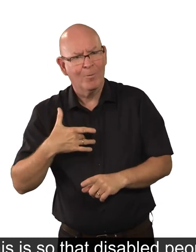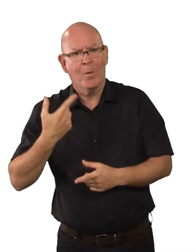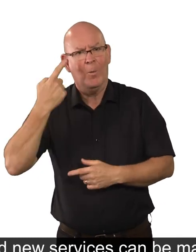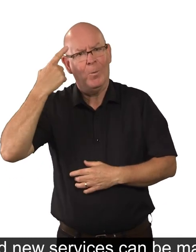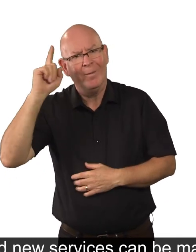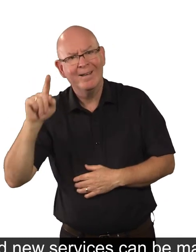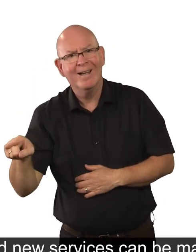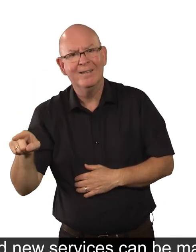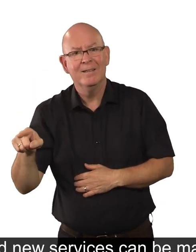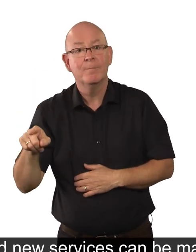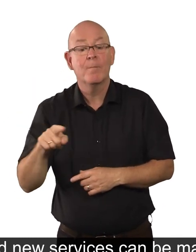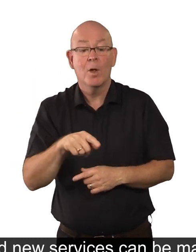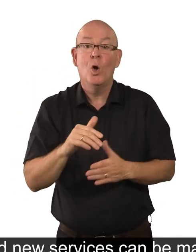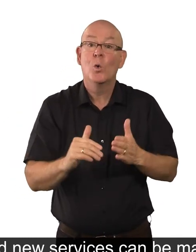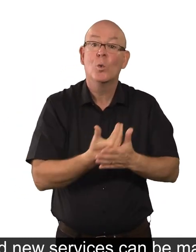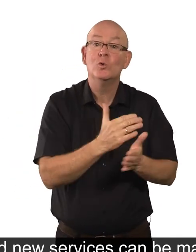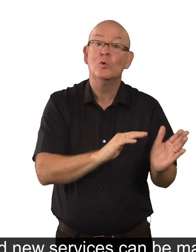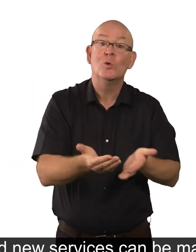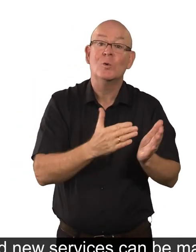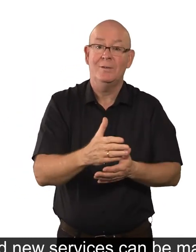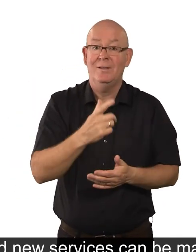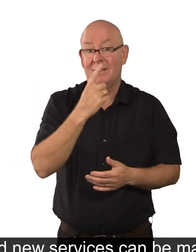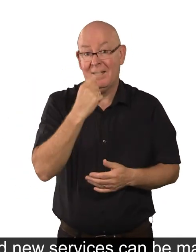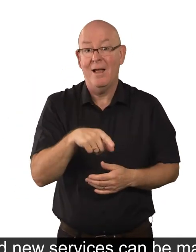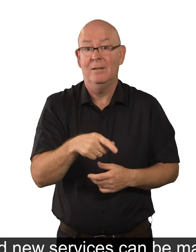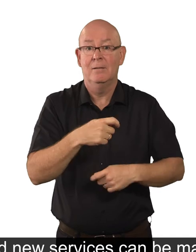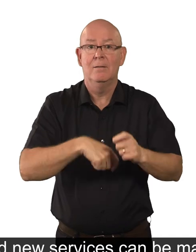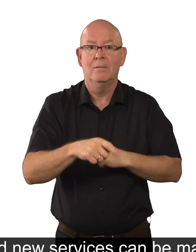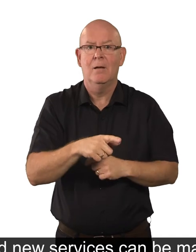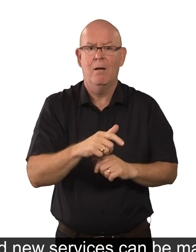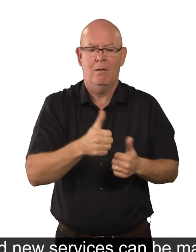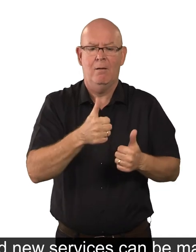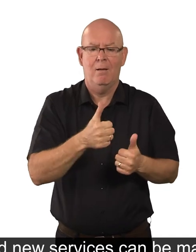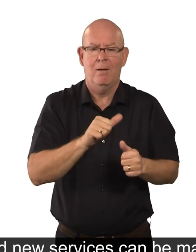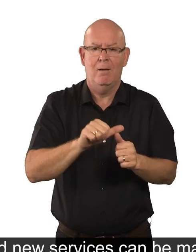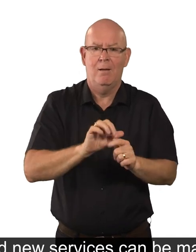about it, and new services can be made to be helpful for disabled people.